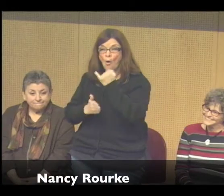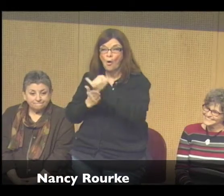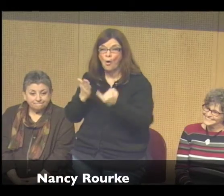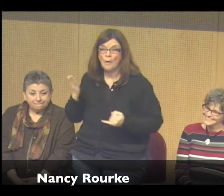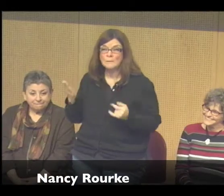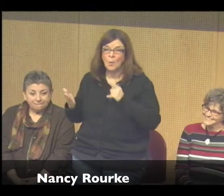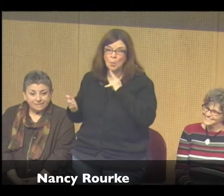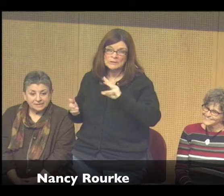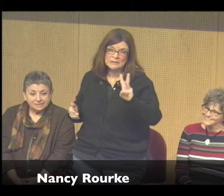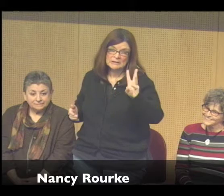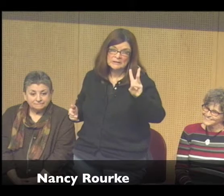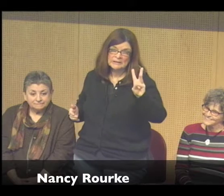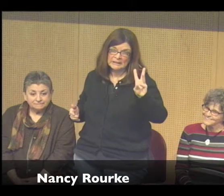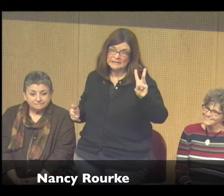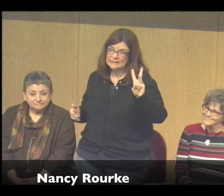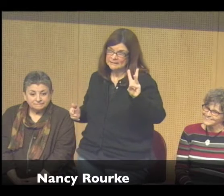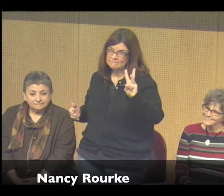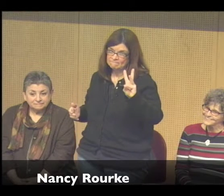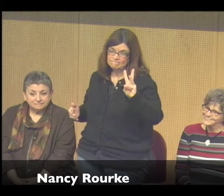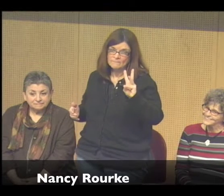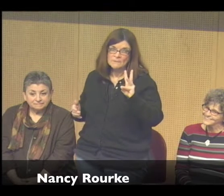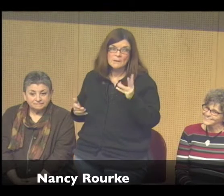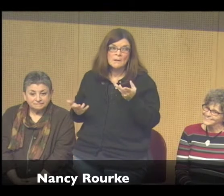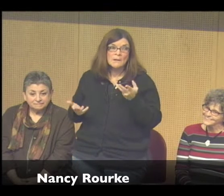started doing art when I was six.